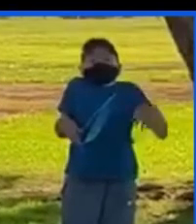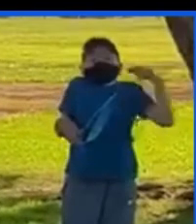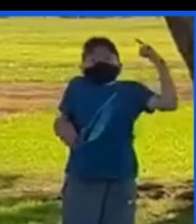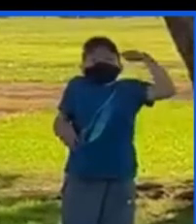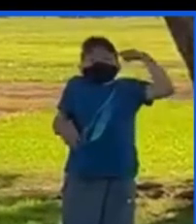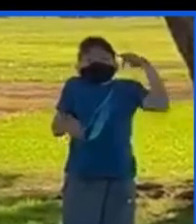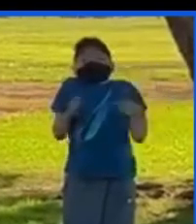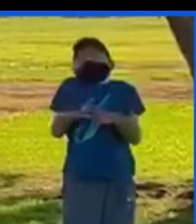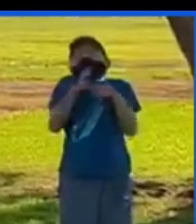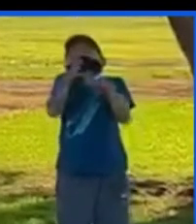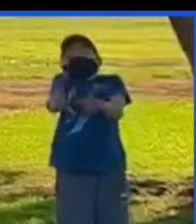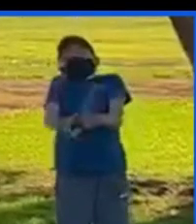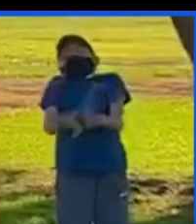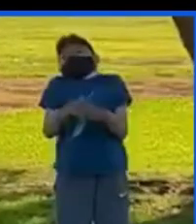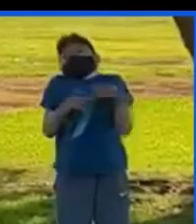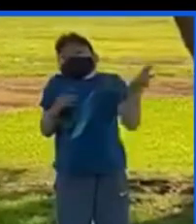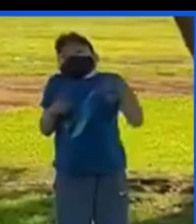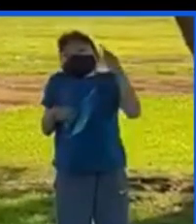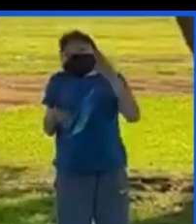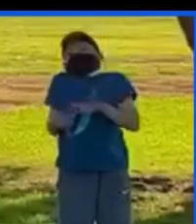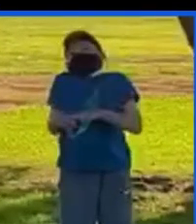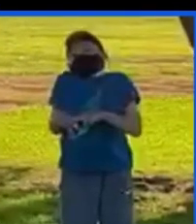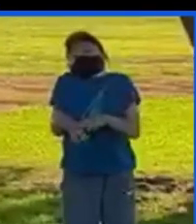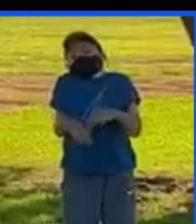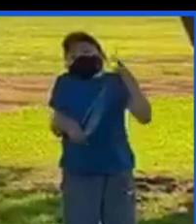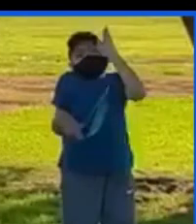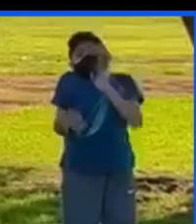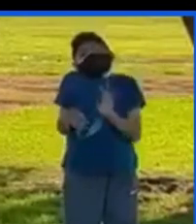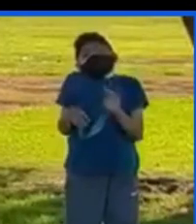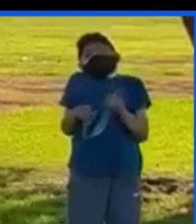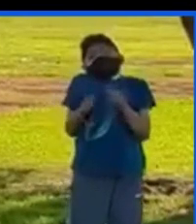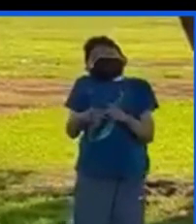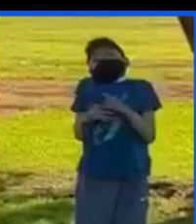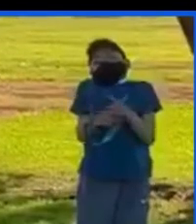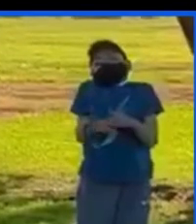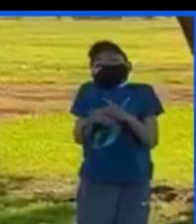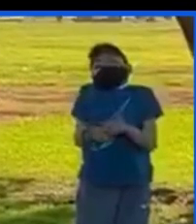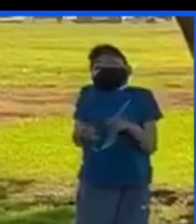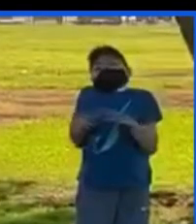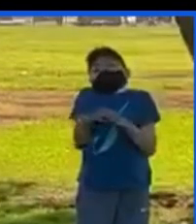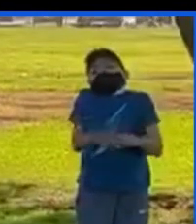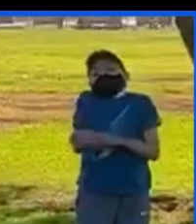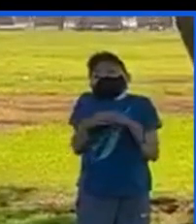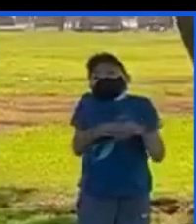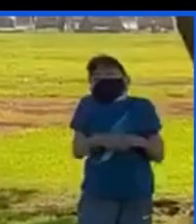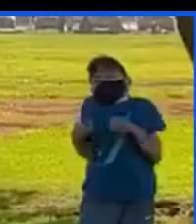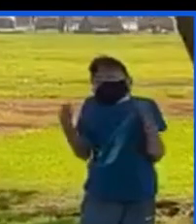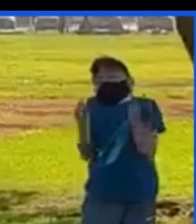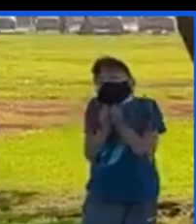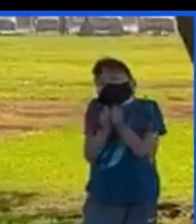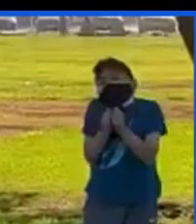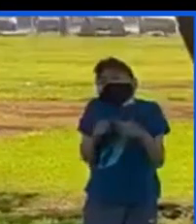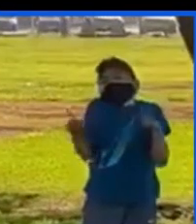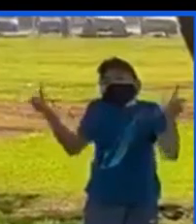And to the republic for which it stands, my nation, they share their God